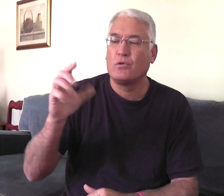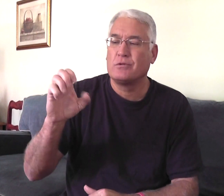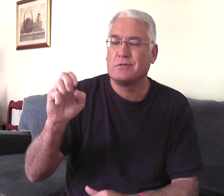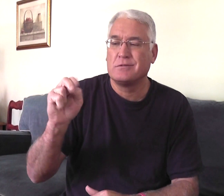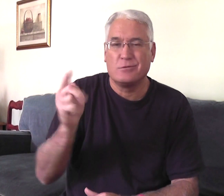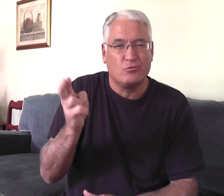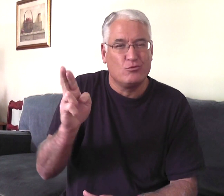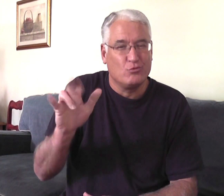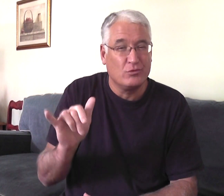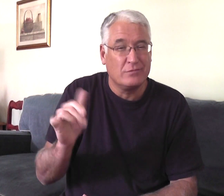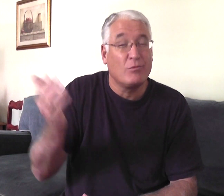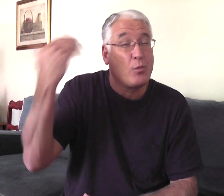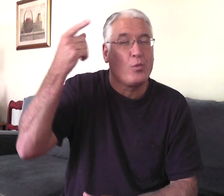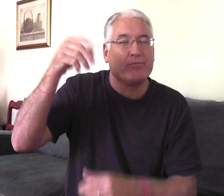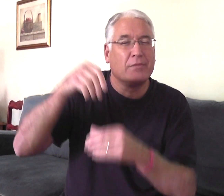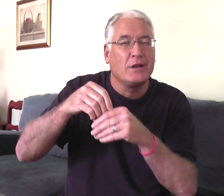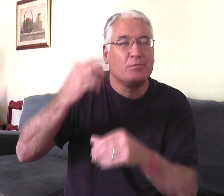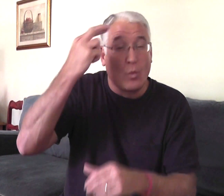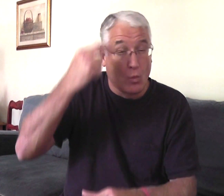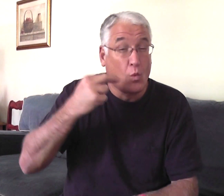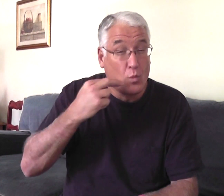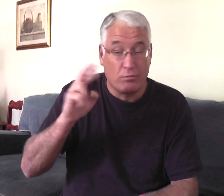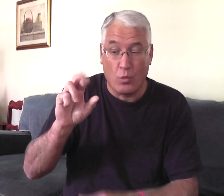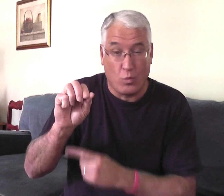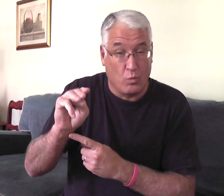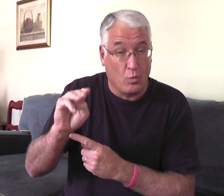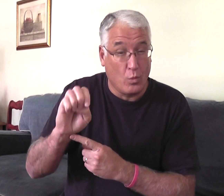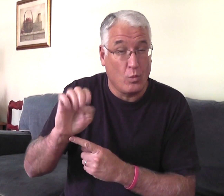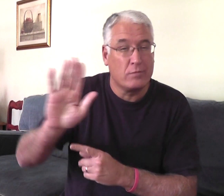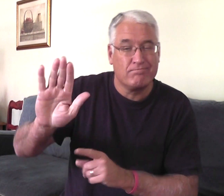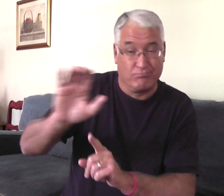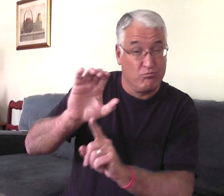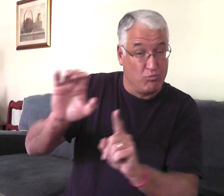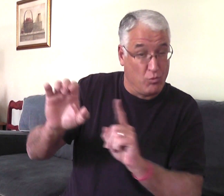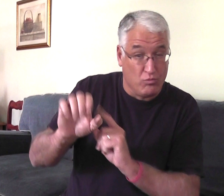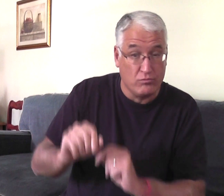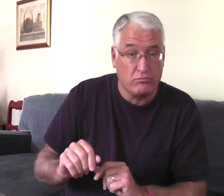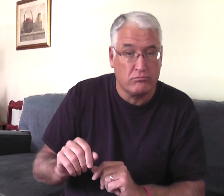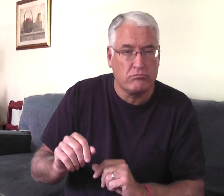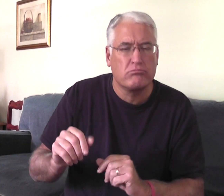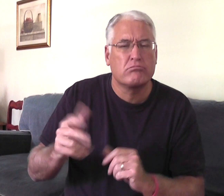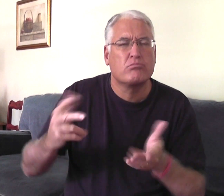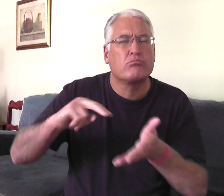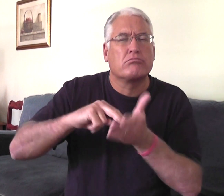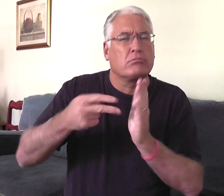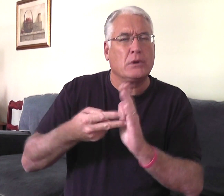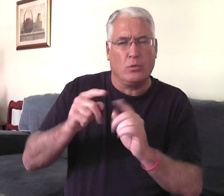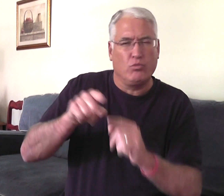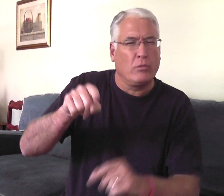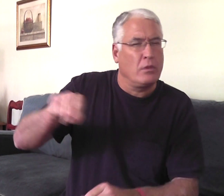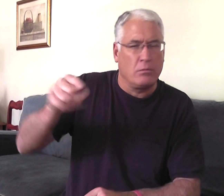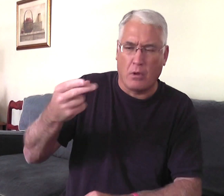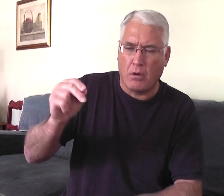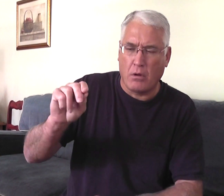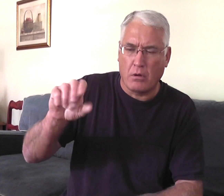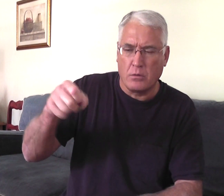A long time ago, during first century Rome, during that culture, what did that mean,